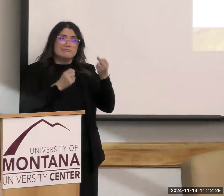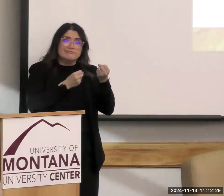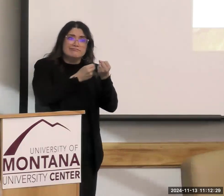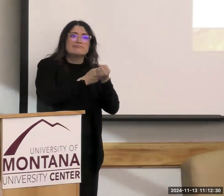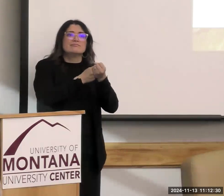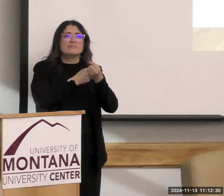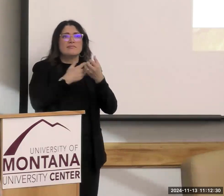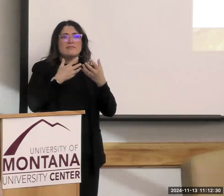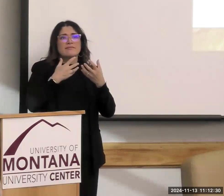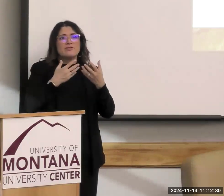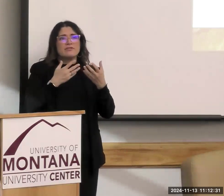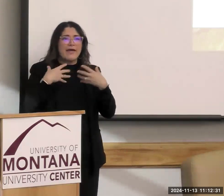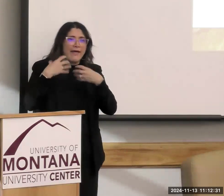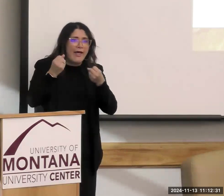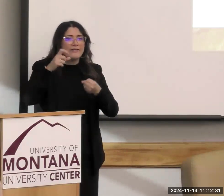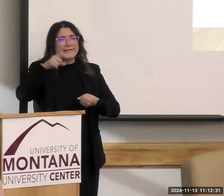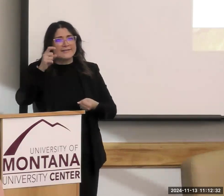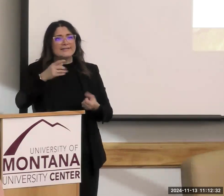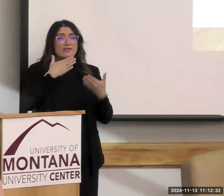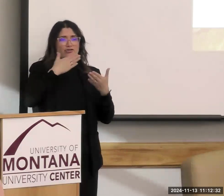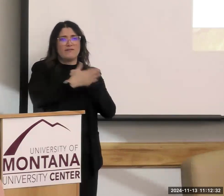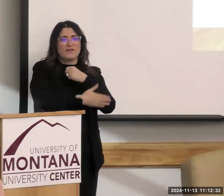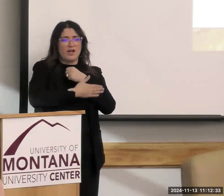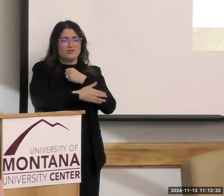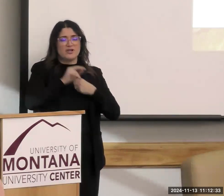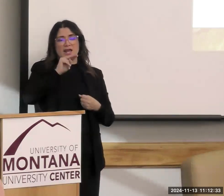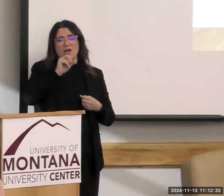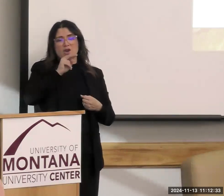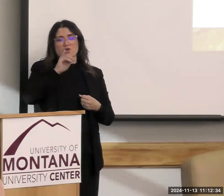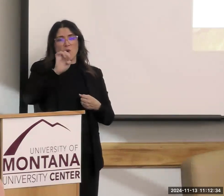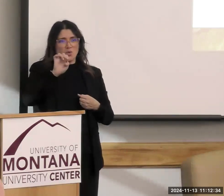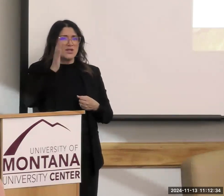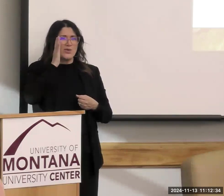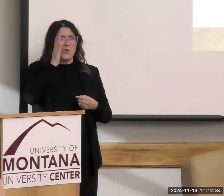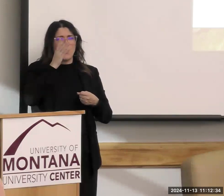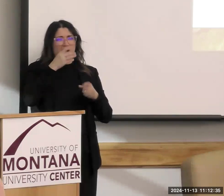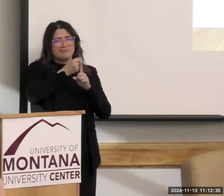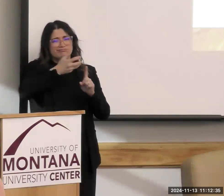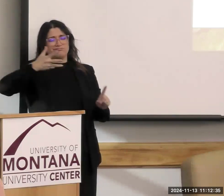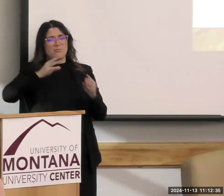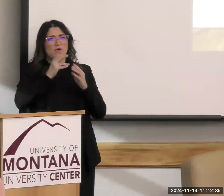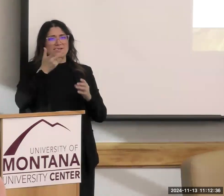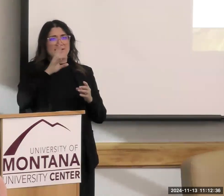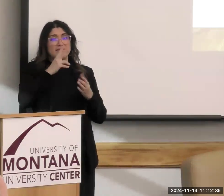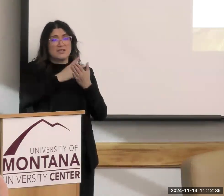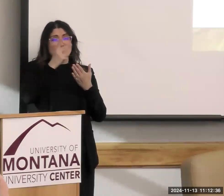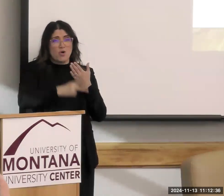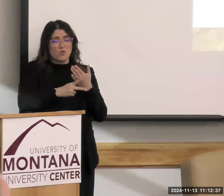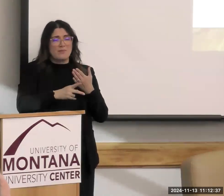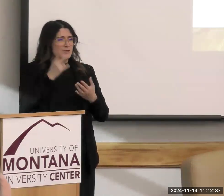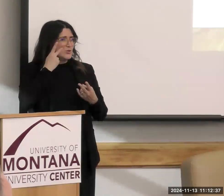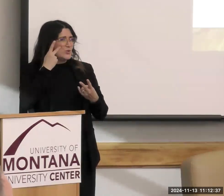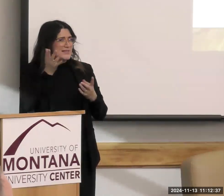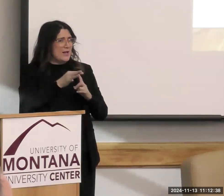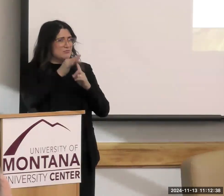continued. Noni's going to go over all the different 17 programs, and you can see how familiar they are. They get more specialized over